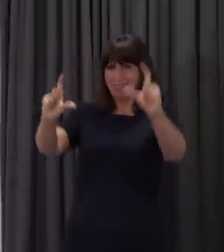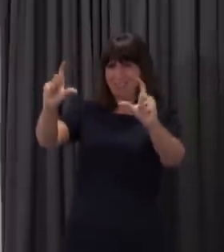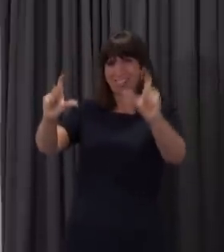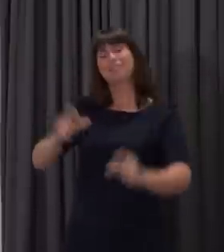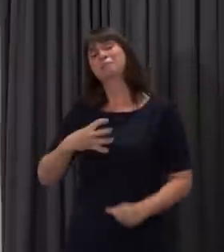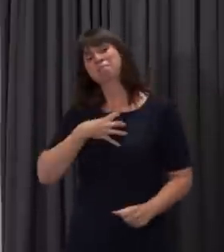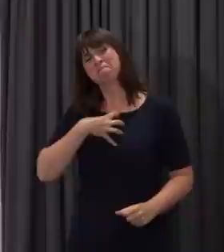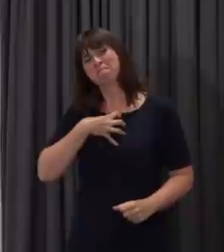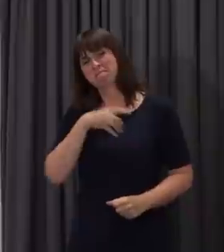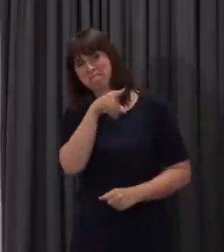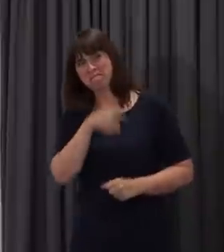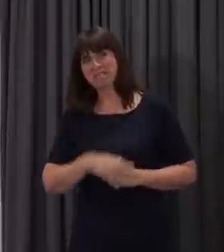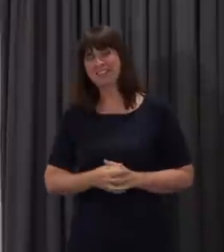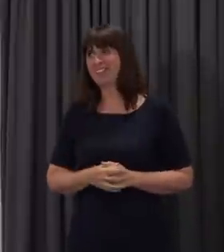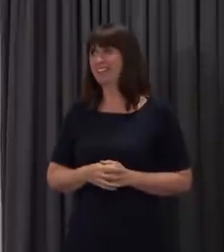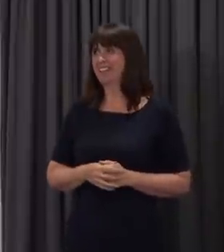car.